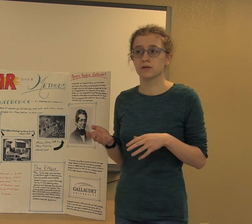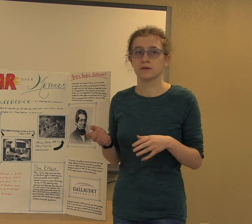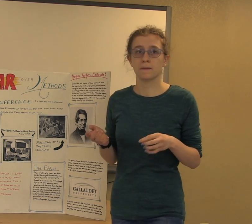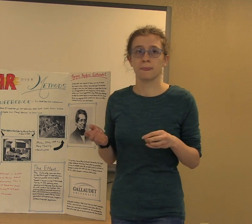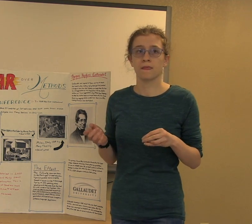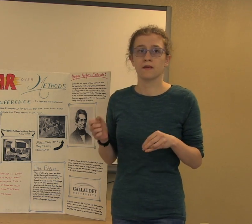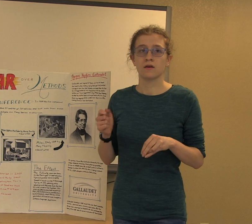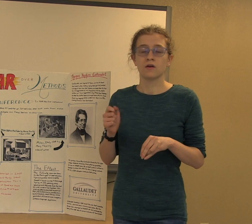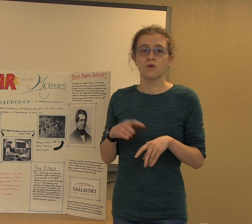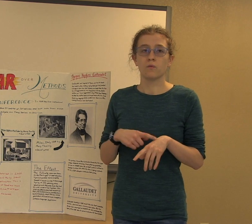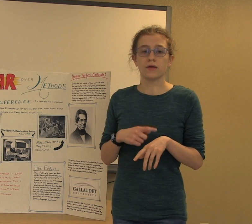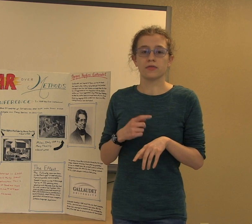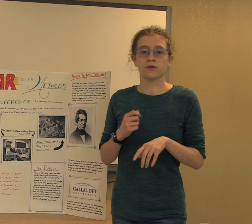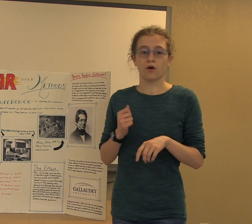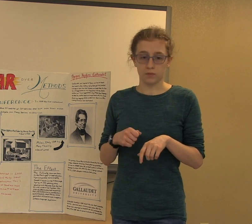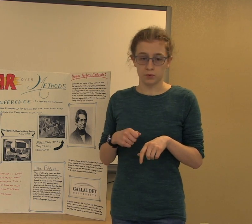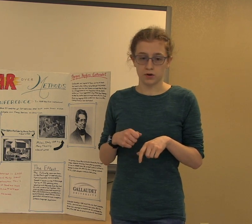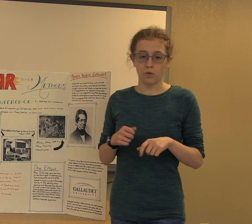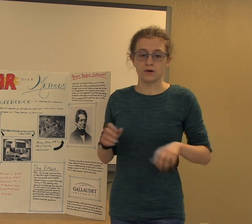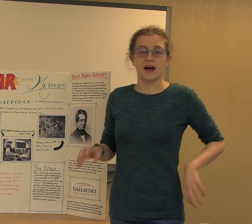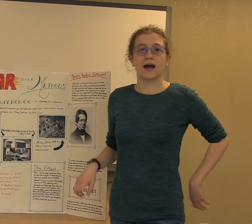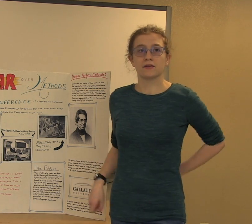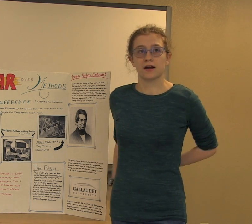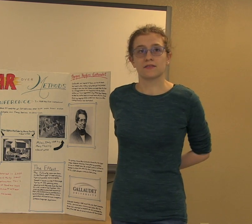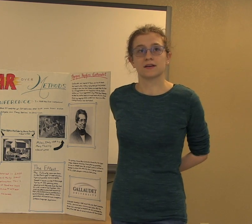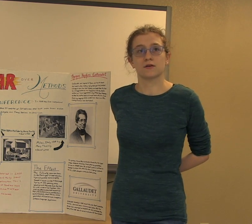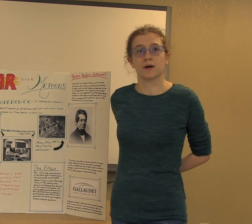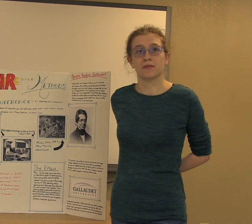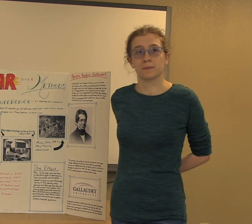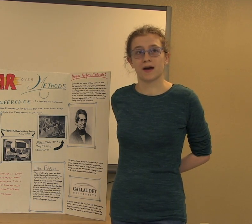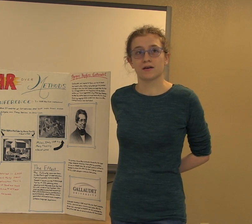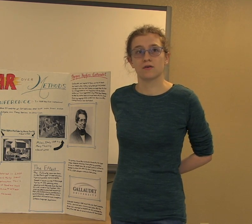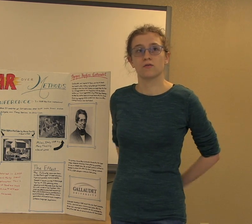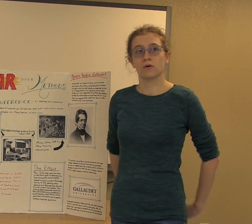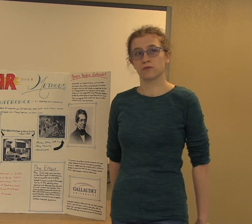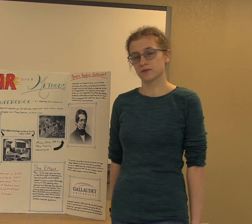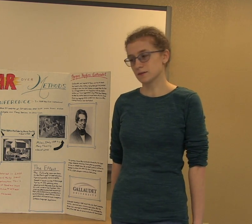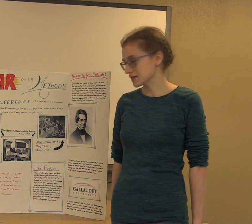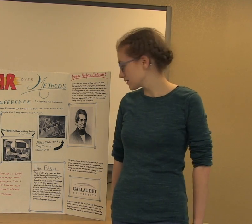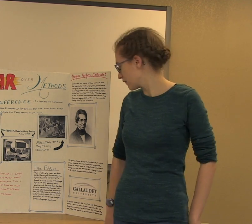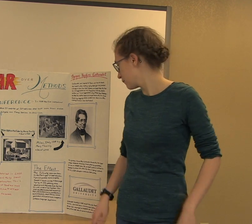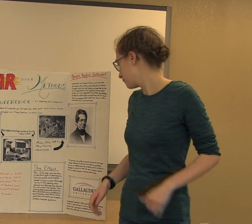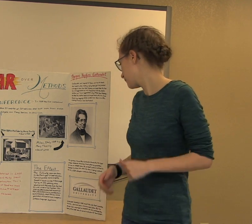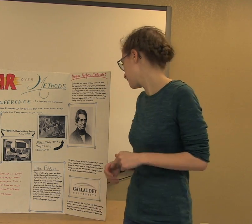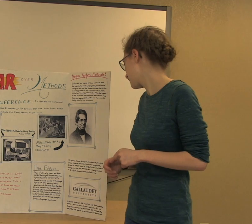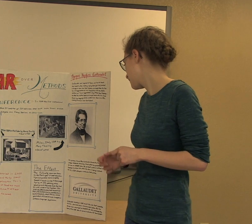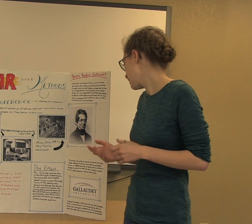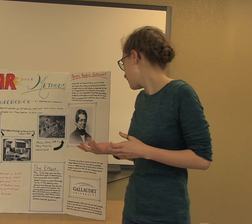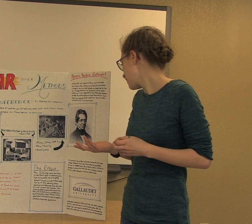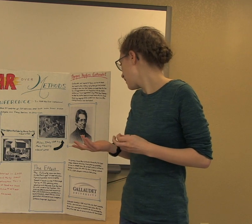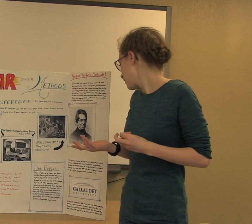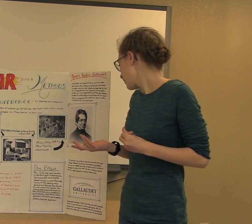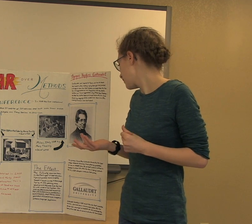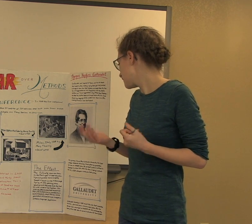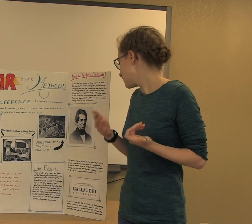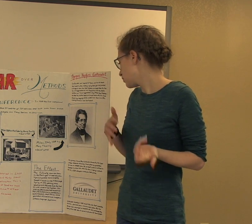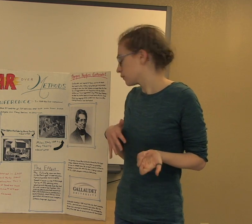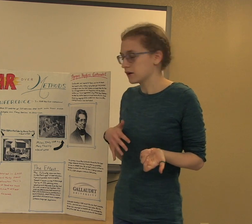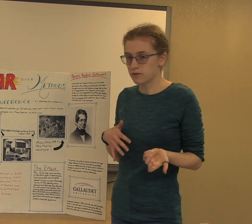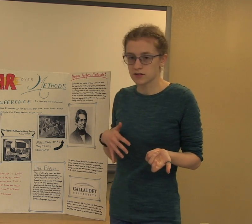with a ruler or tying their hands together behind their back or forcing them to sit up. This didn't only affect